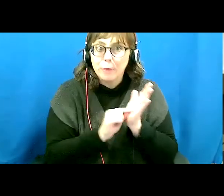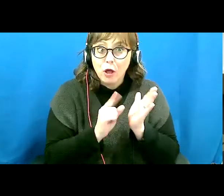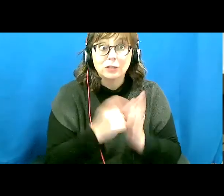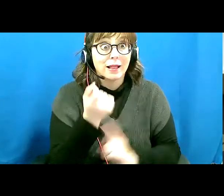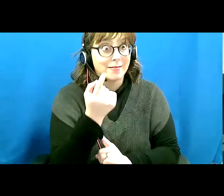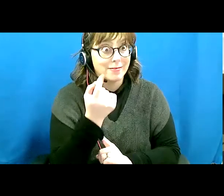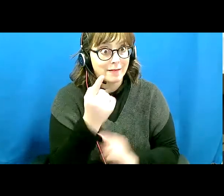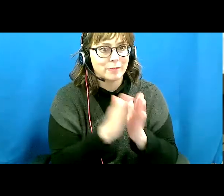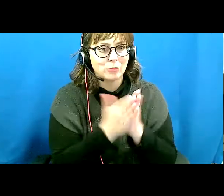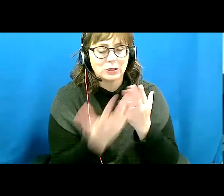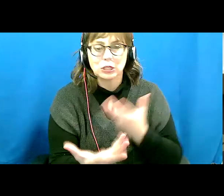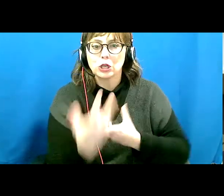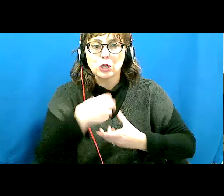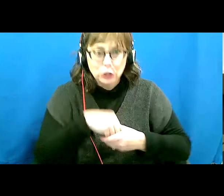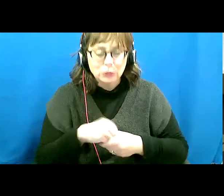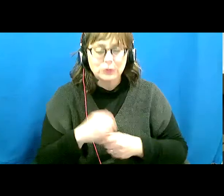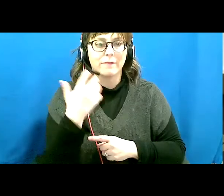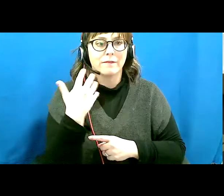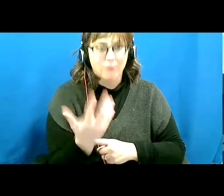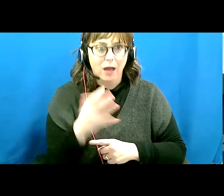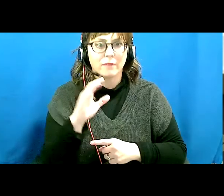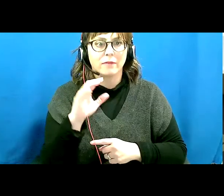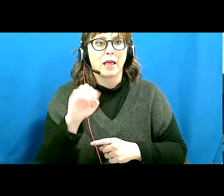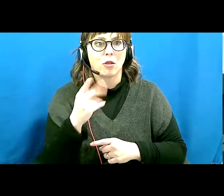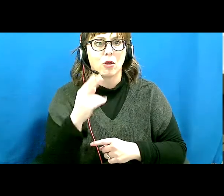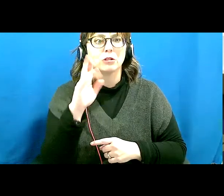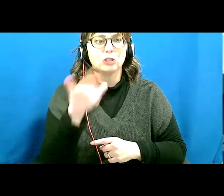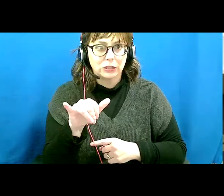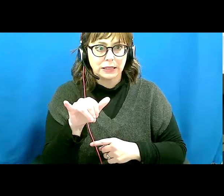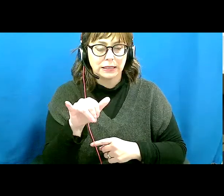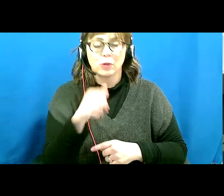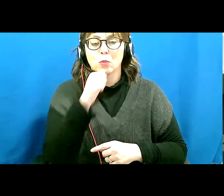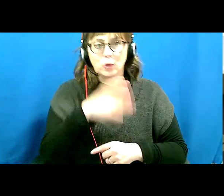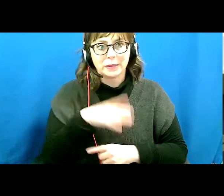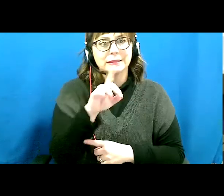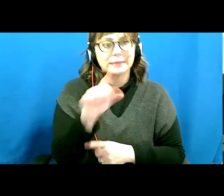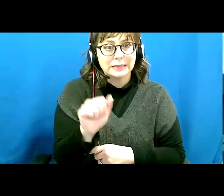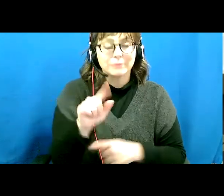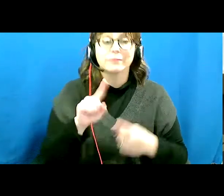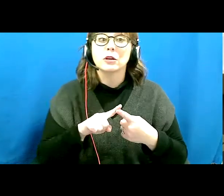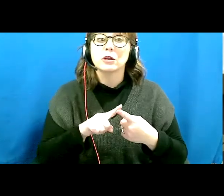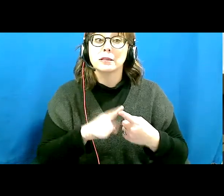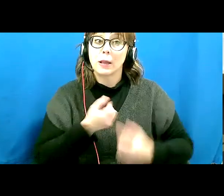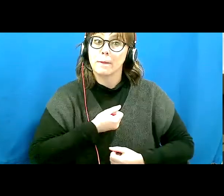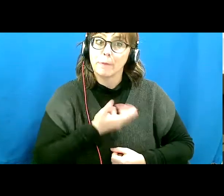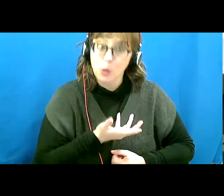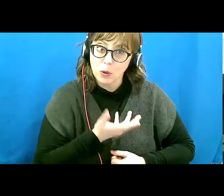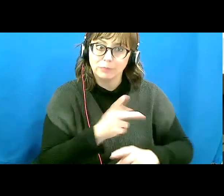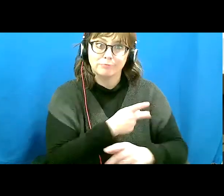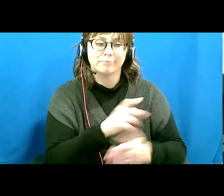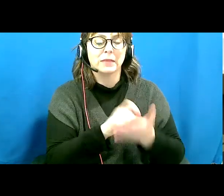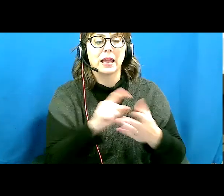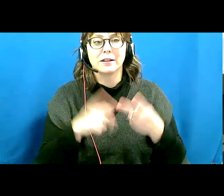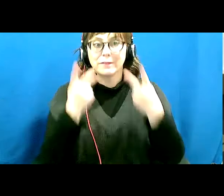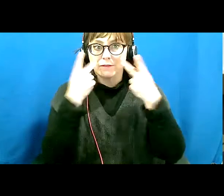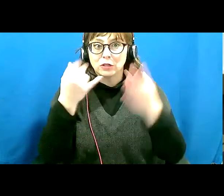books, including five anthologies by women with disabilities. She is also a poet and a visual artist. Diane is